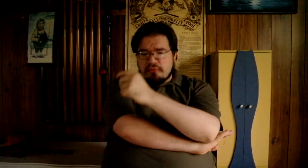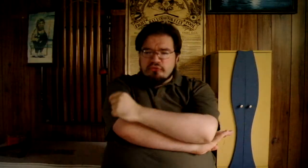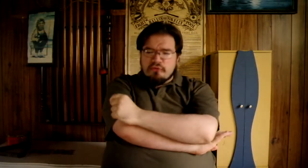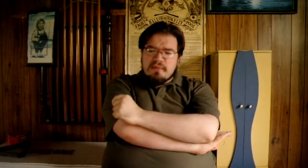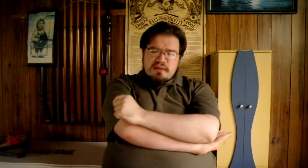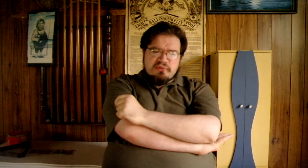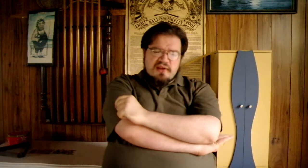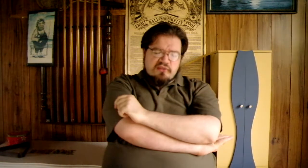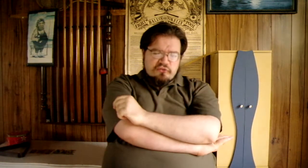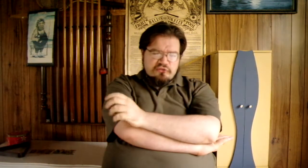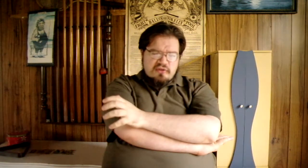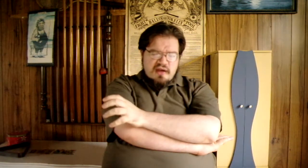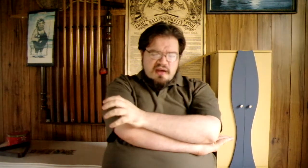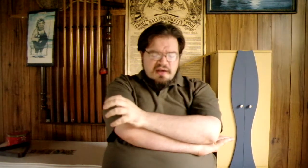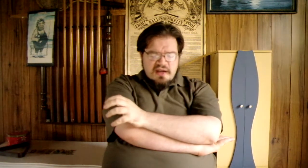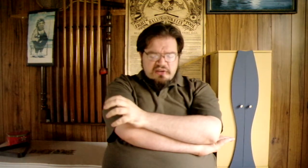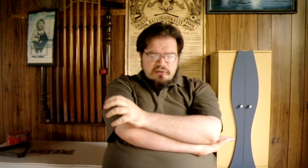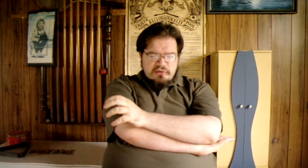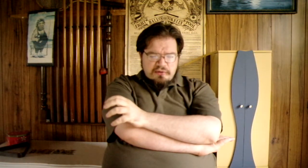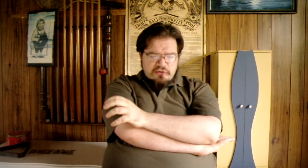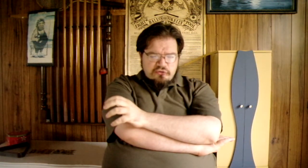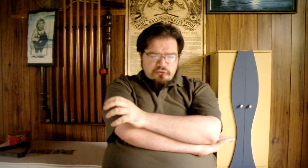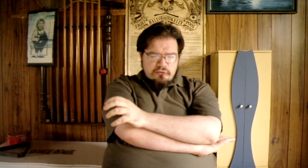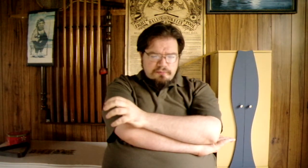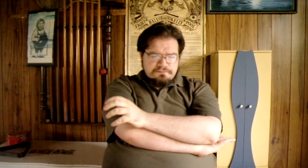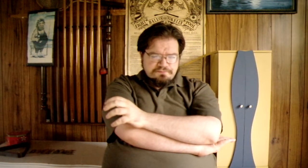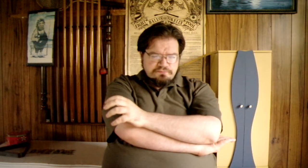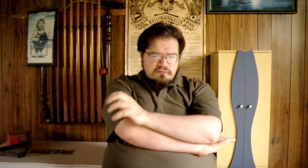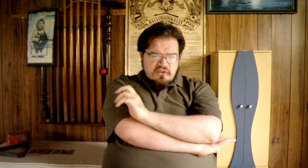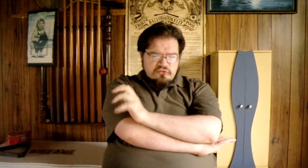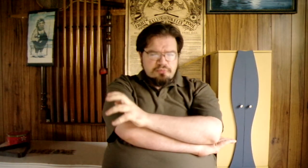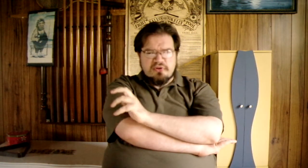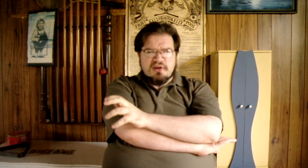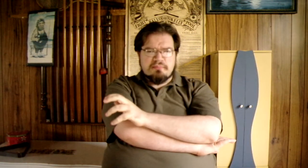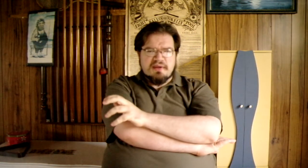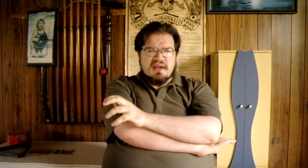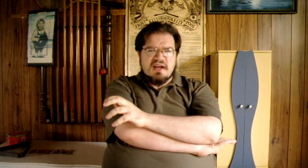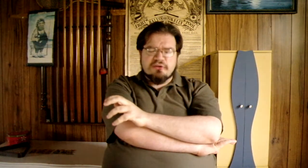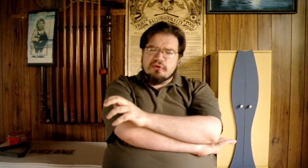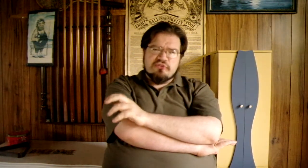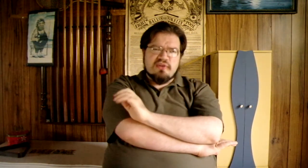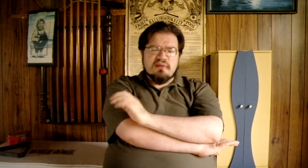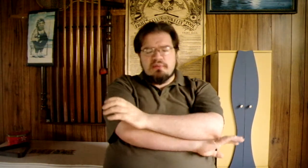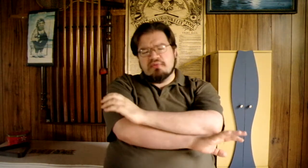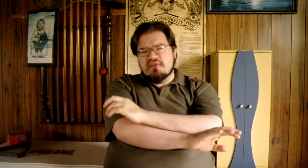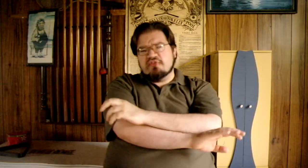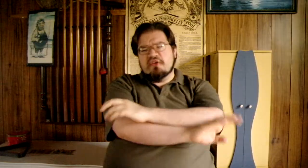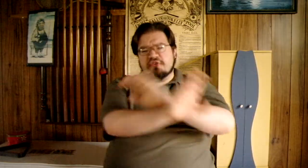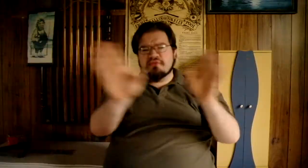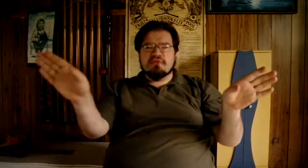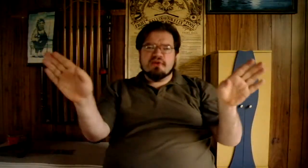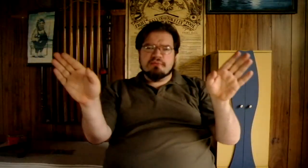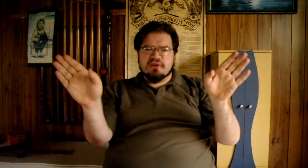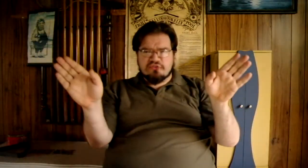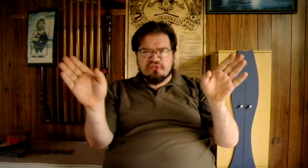into a mini playlist and I'm going to split it up by categories. Now let me preface everything I'm going to say